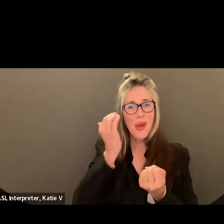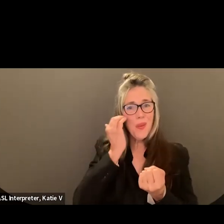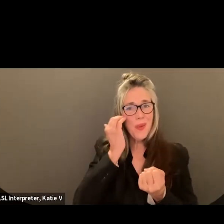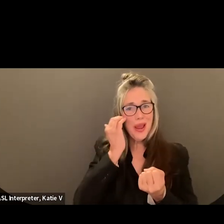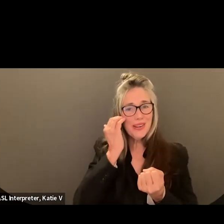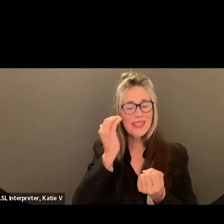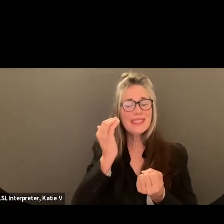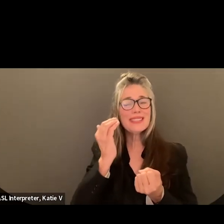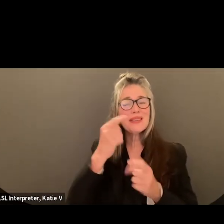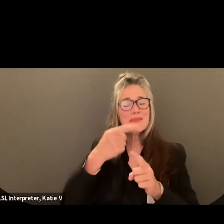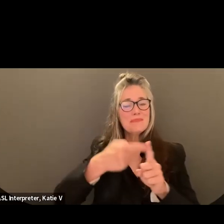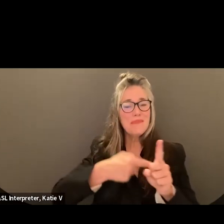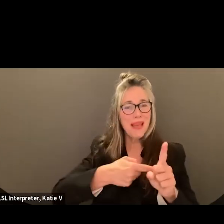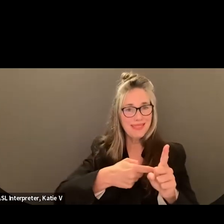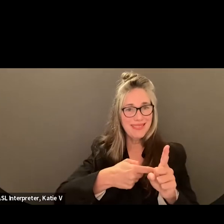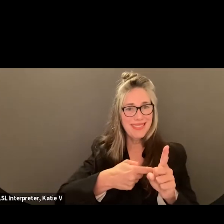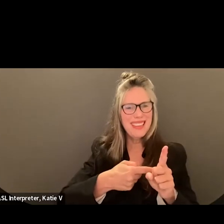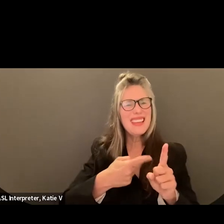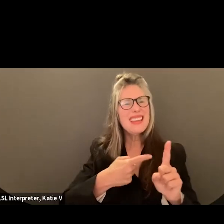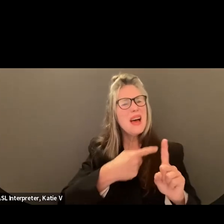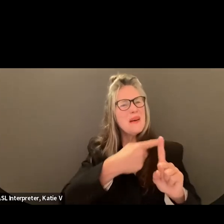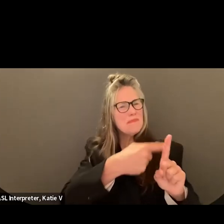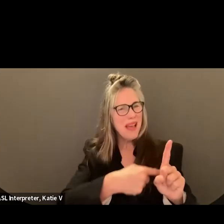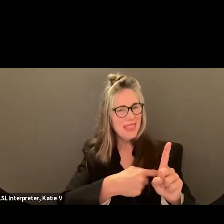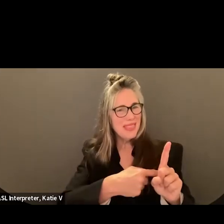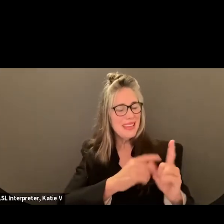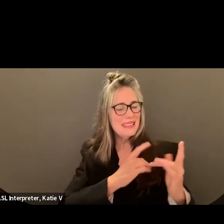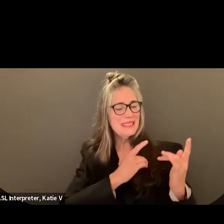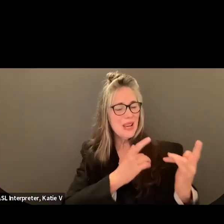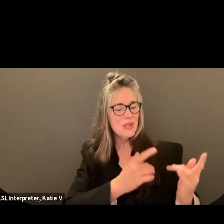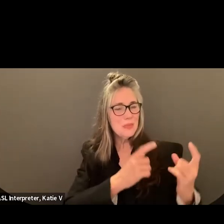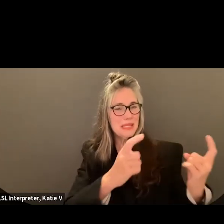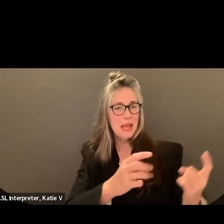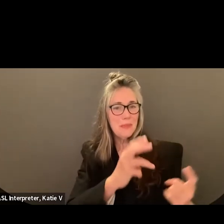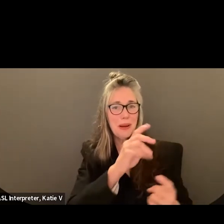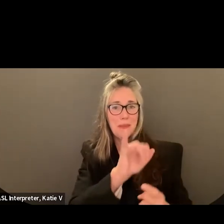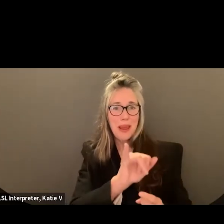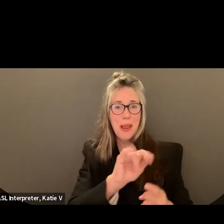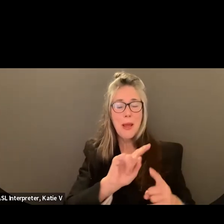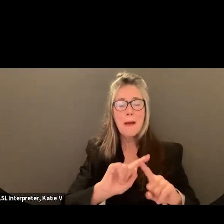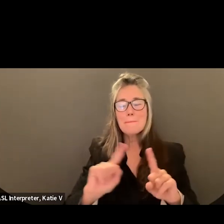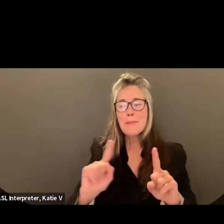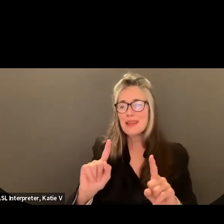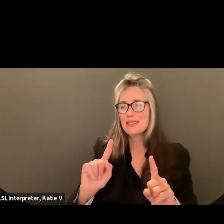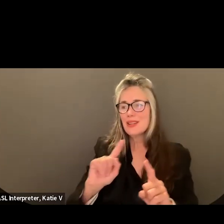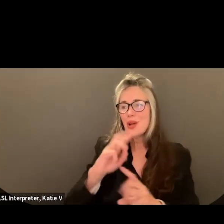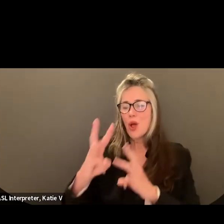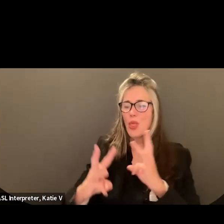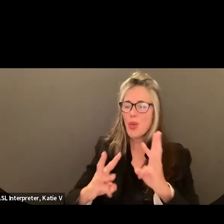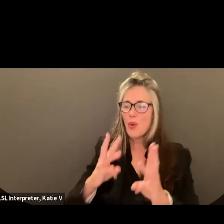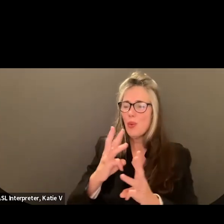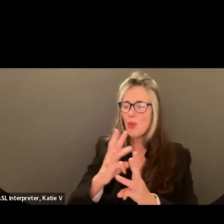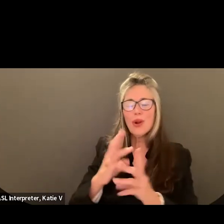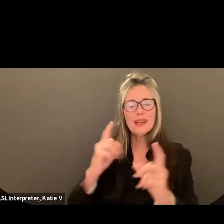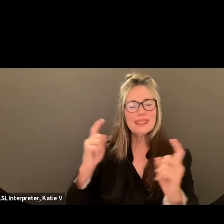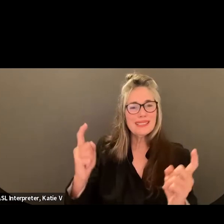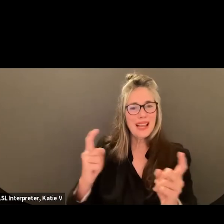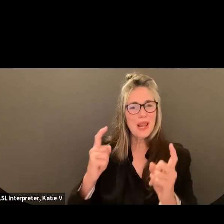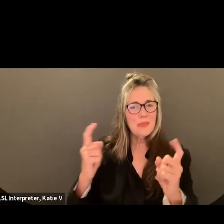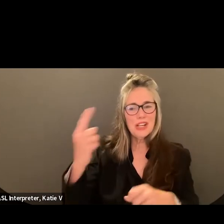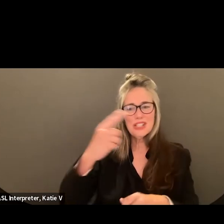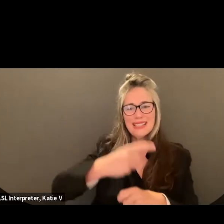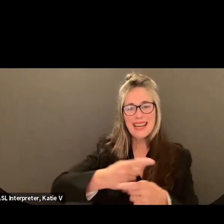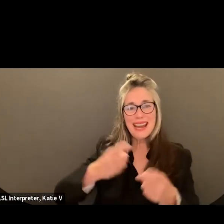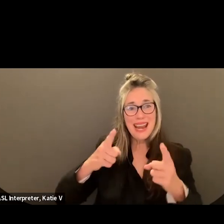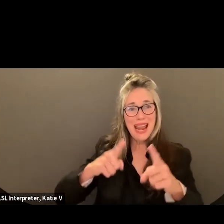but World Mental Health Day was celebrated on October 10th. Celebrated seems like an odd word to use. And according to World Health